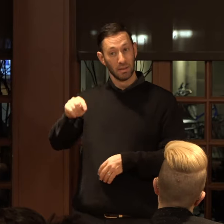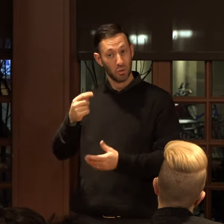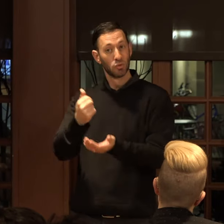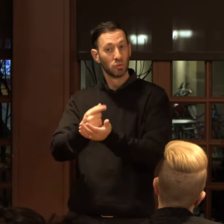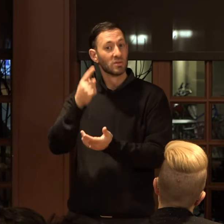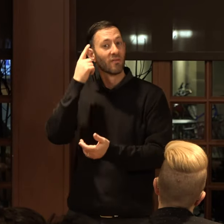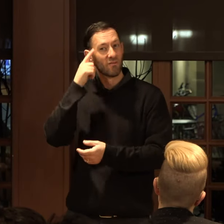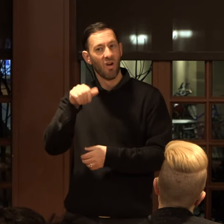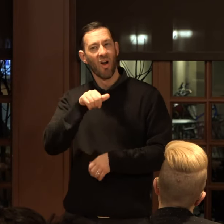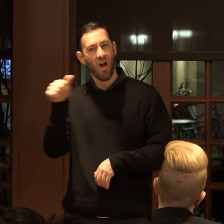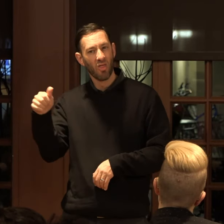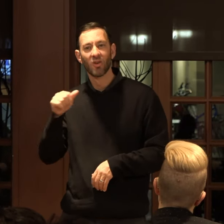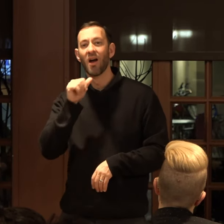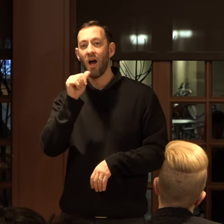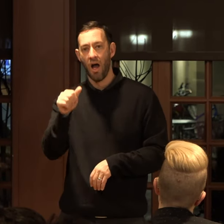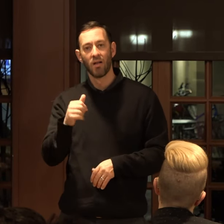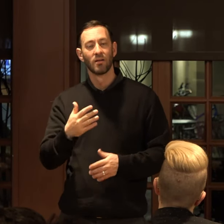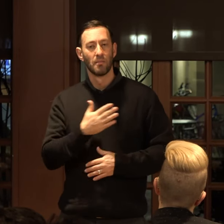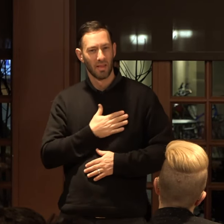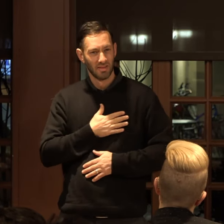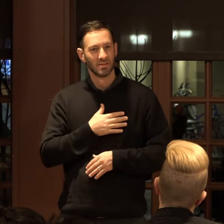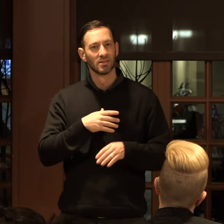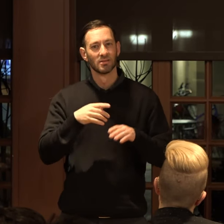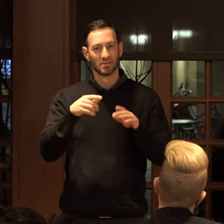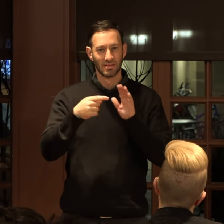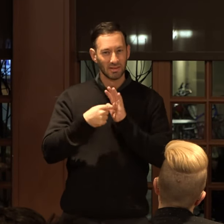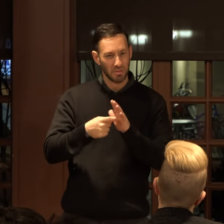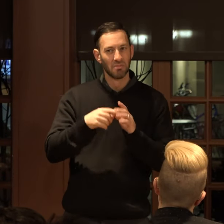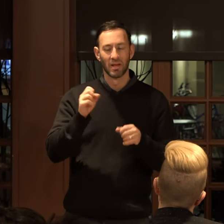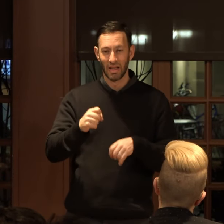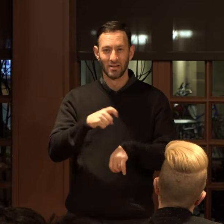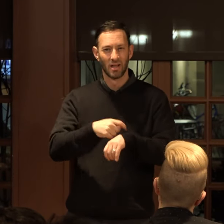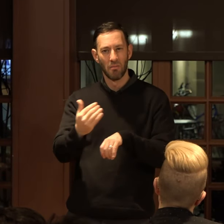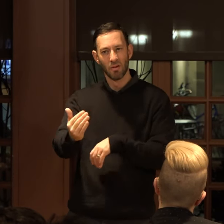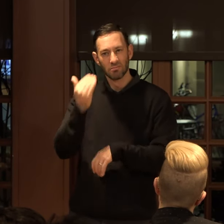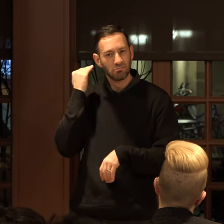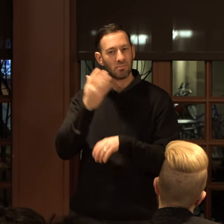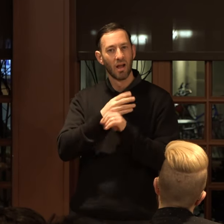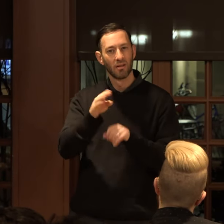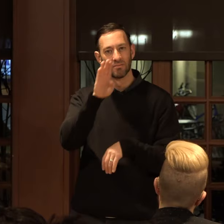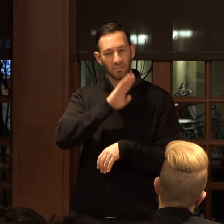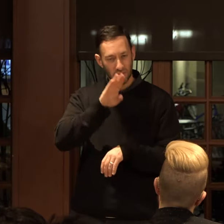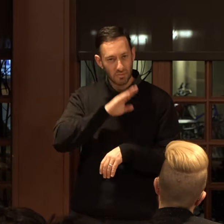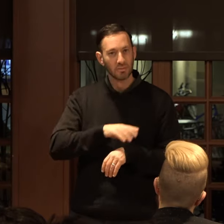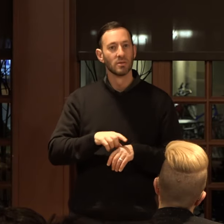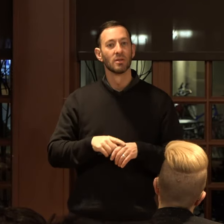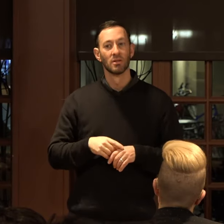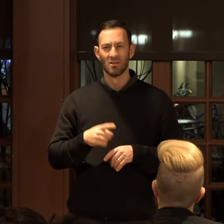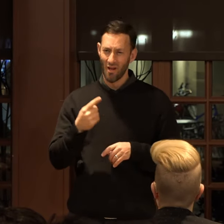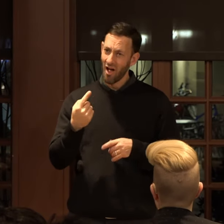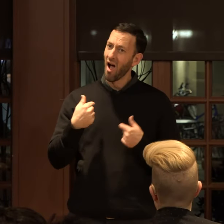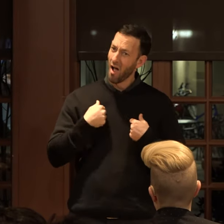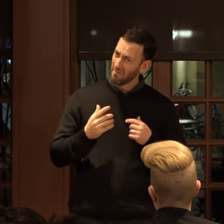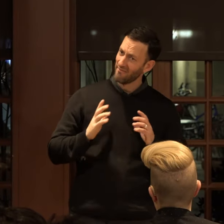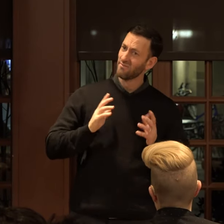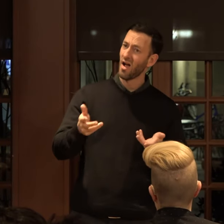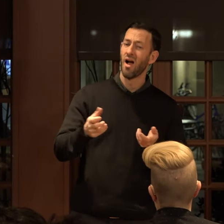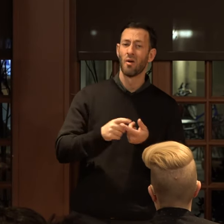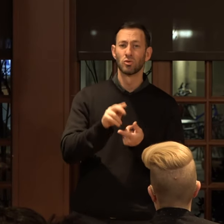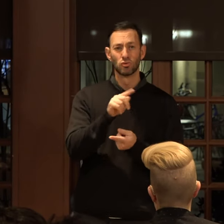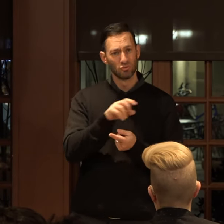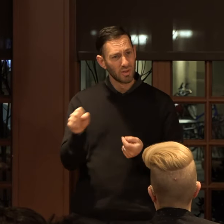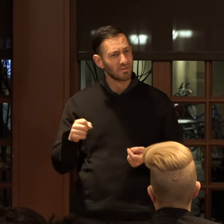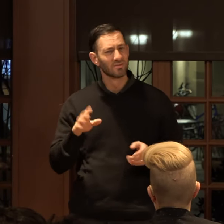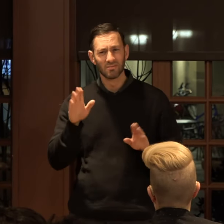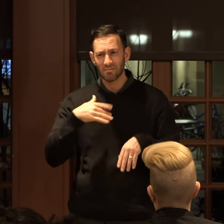more unpleasant symptoms, it can be time-consuming and frustrating. Though I tell inquirers that I am fine with my Tourette's and would rather concentrate my